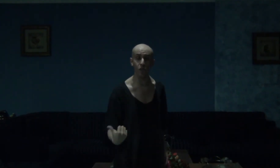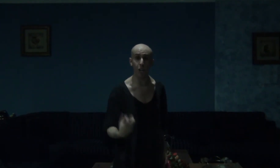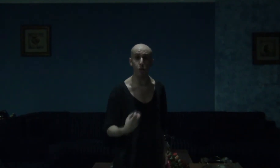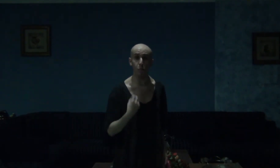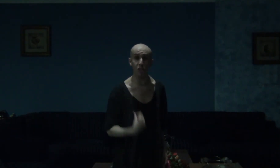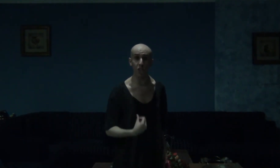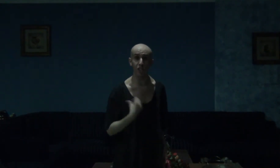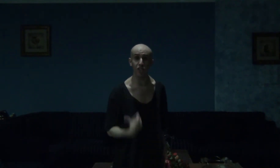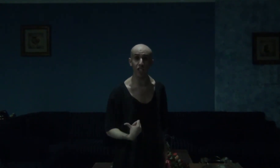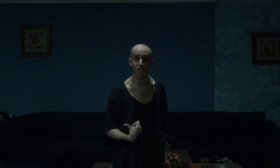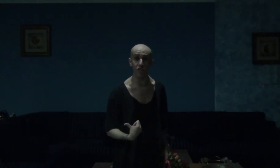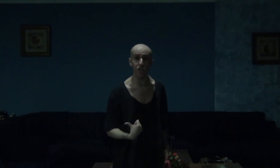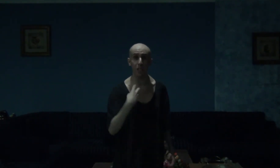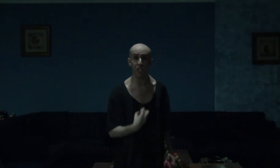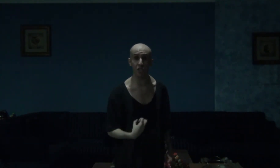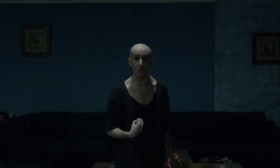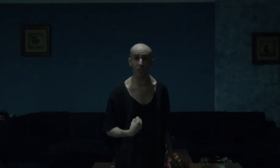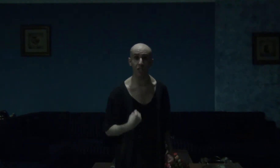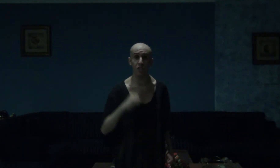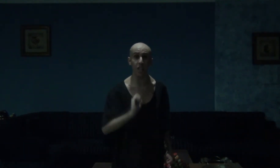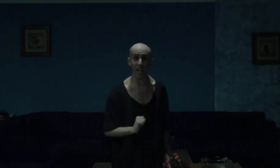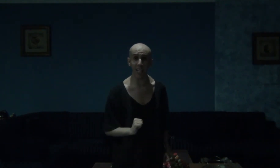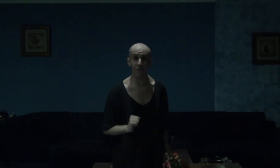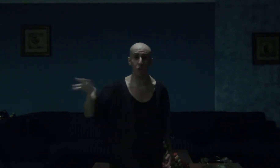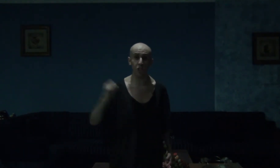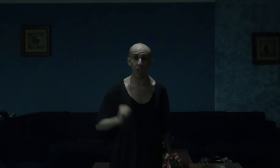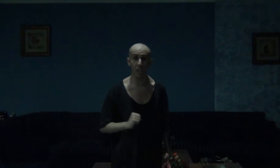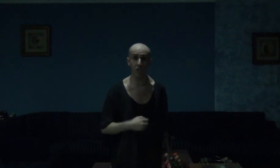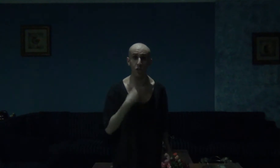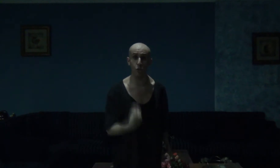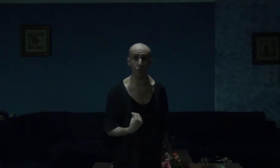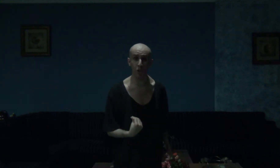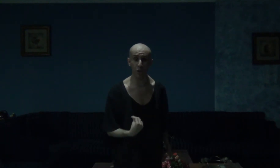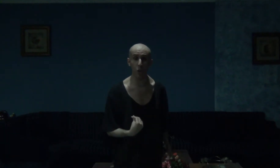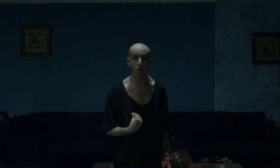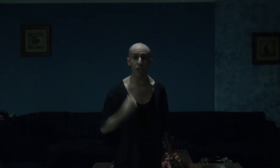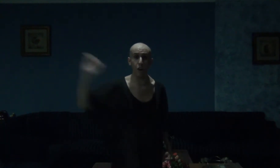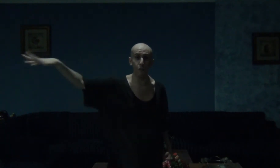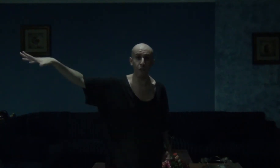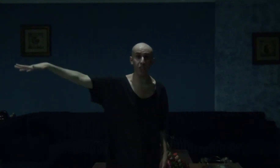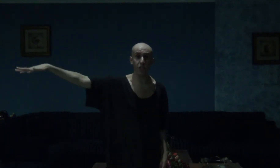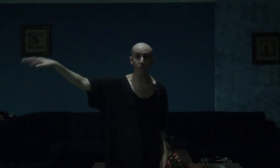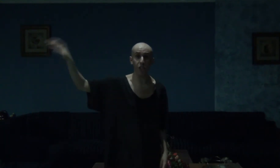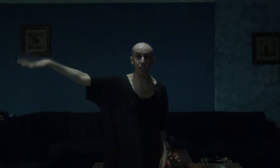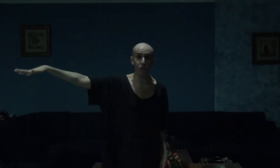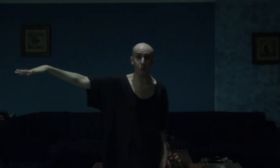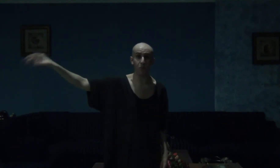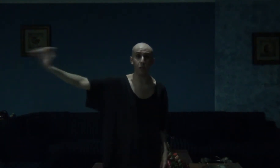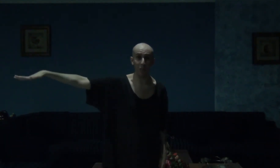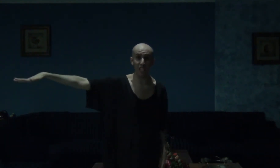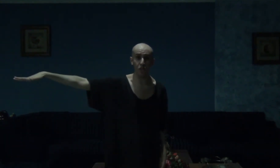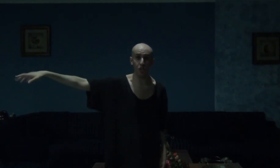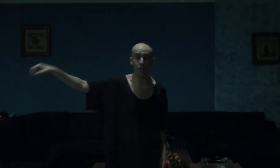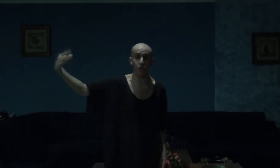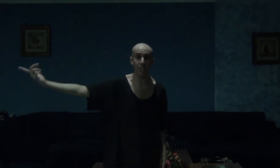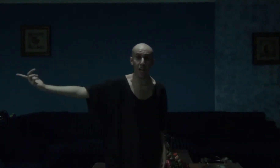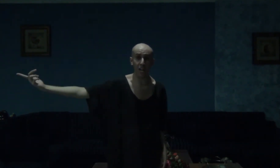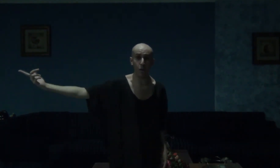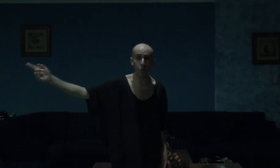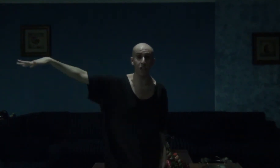Erin Michelle Deans miniseries, The Act, which tells the true story of Dee Dee and Gypsy Blanchard and how the